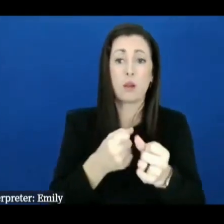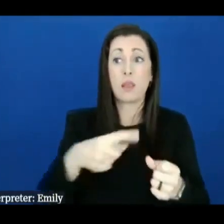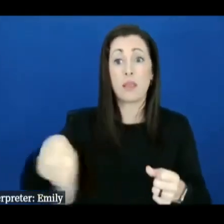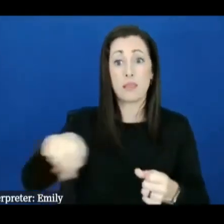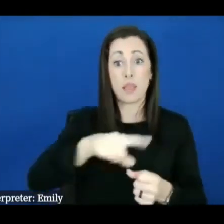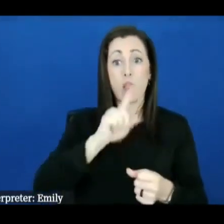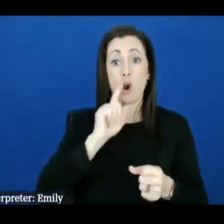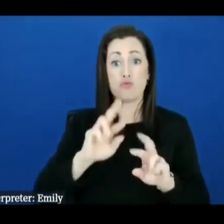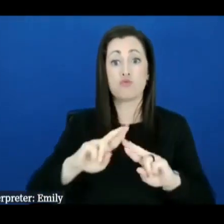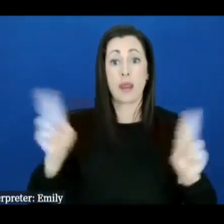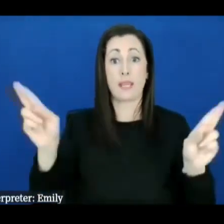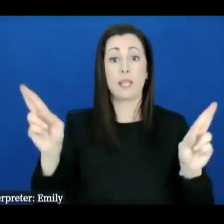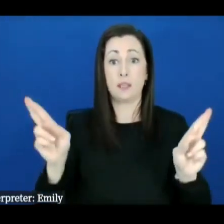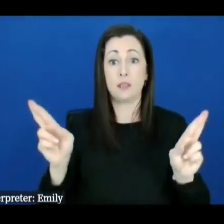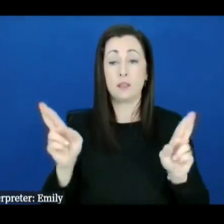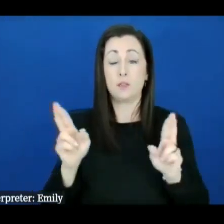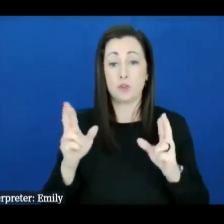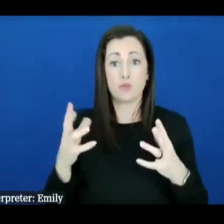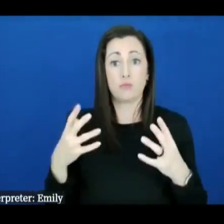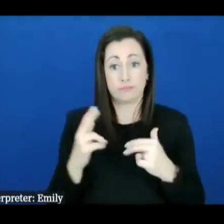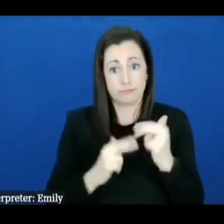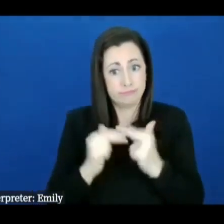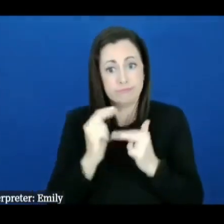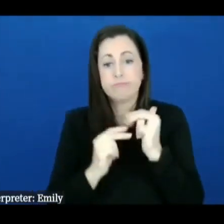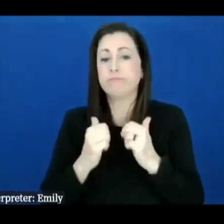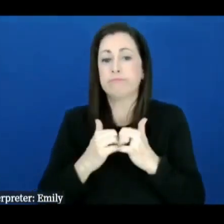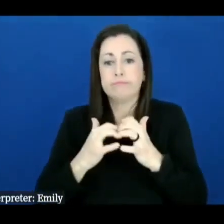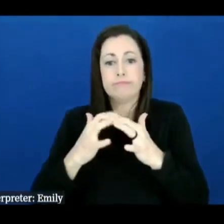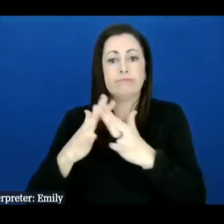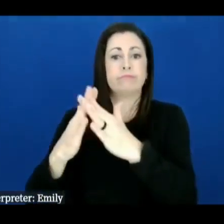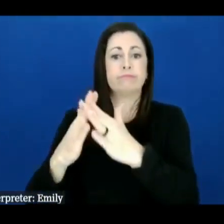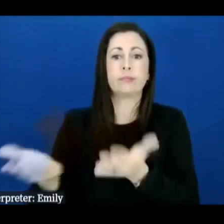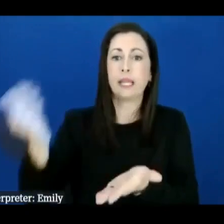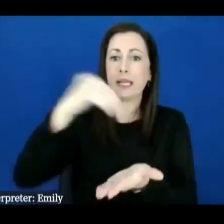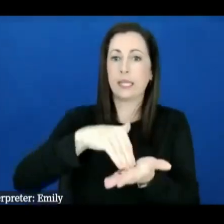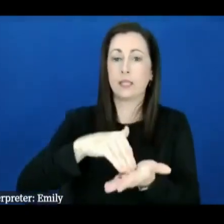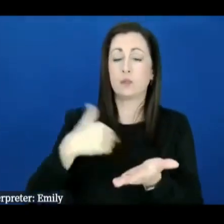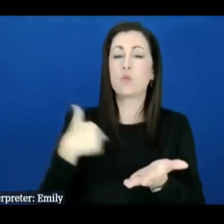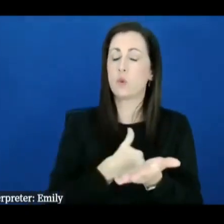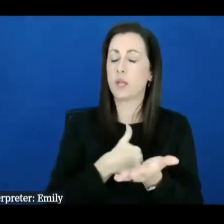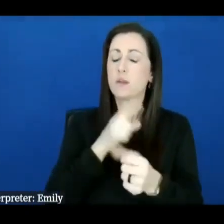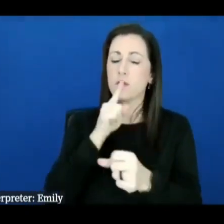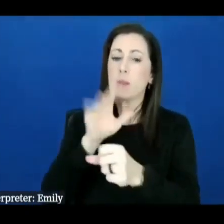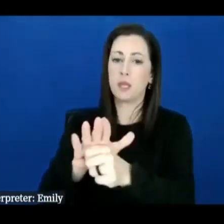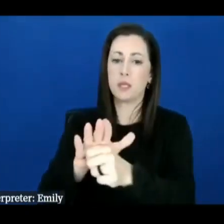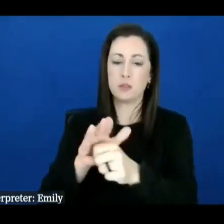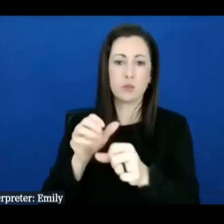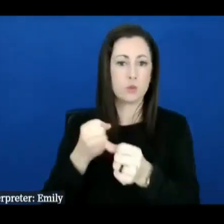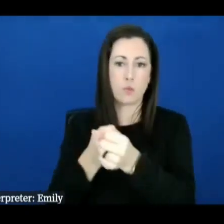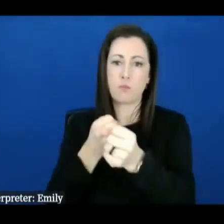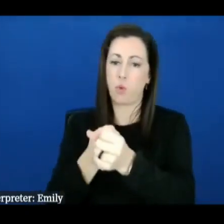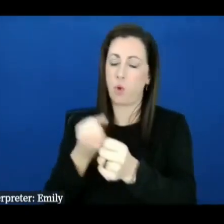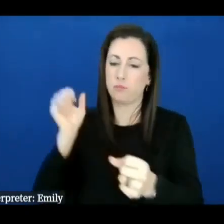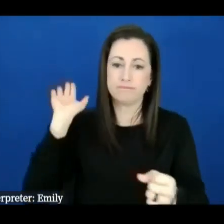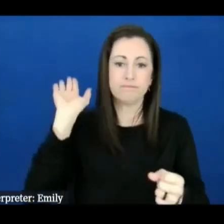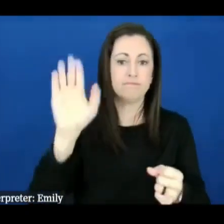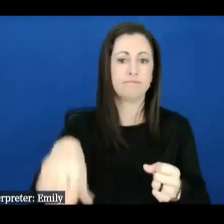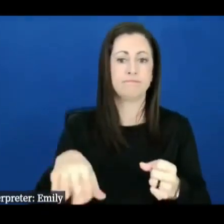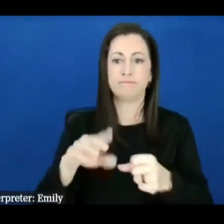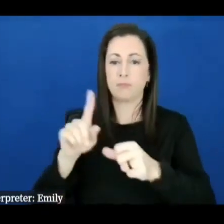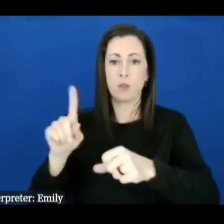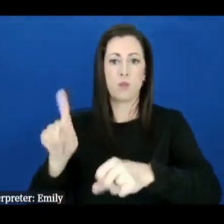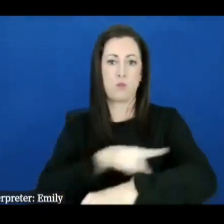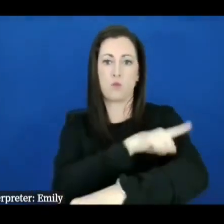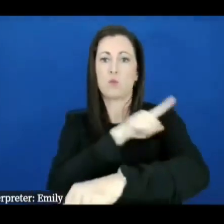you know build back so we are here for the the long haul and um appreciate all the support and resources